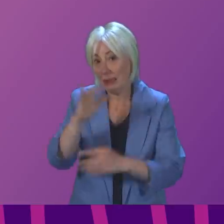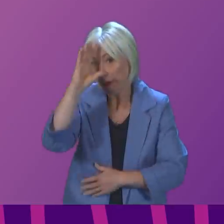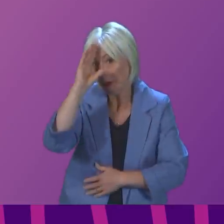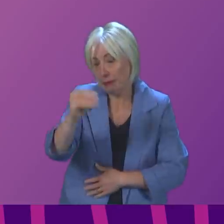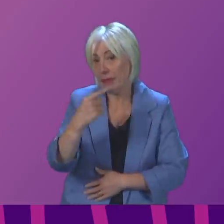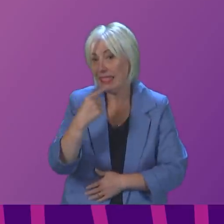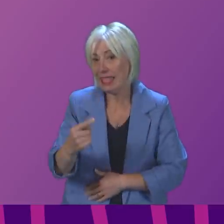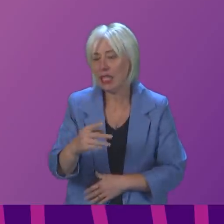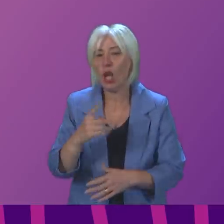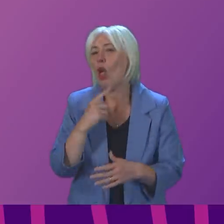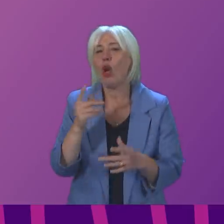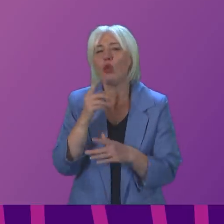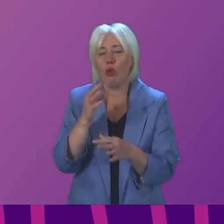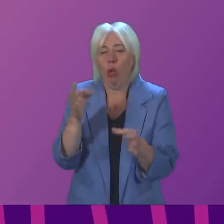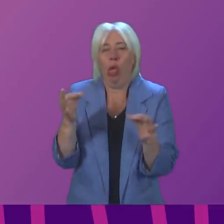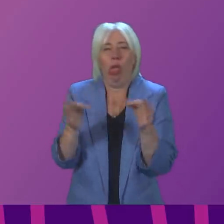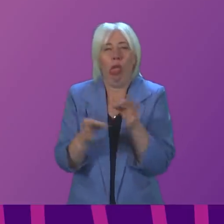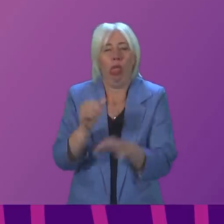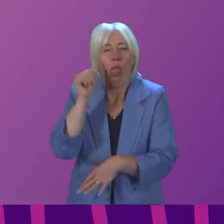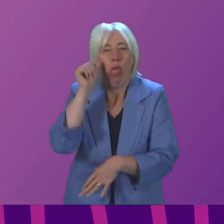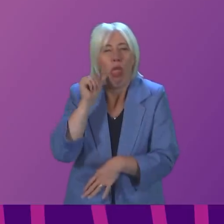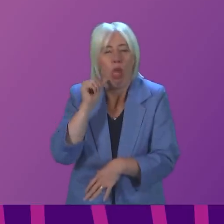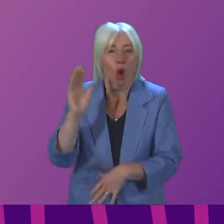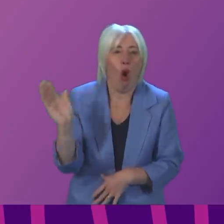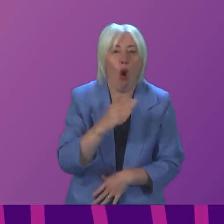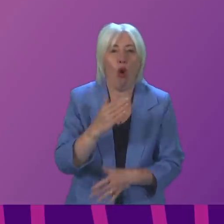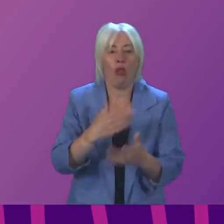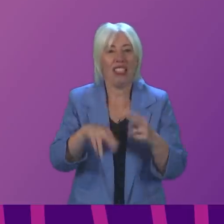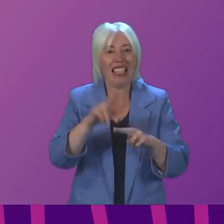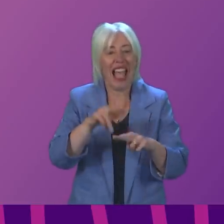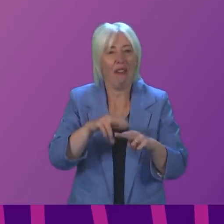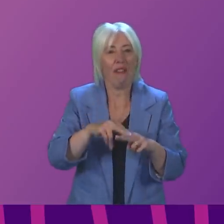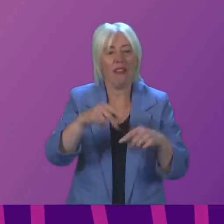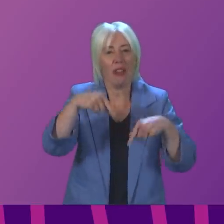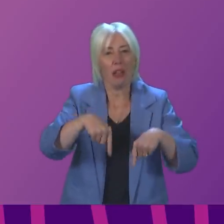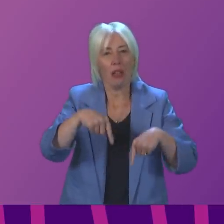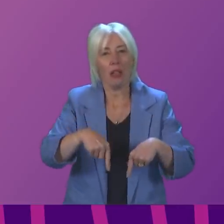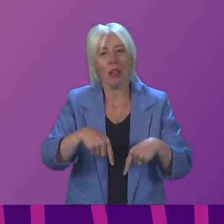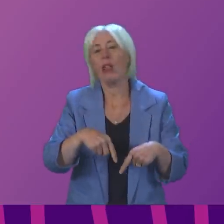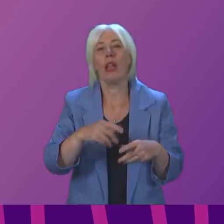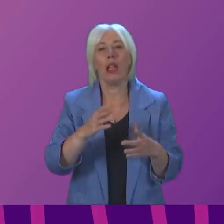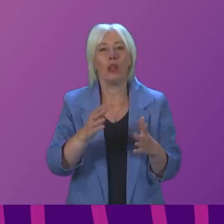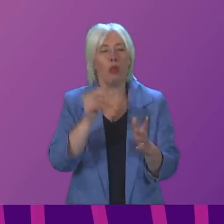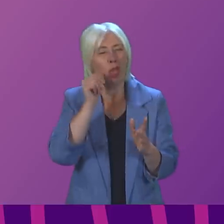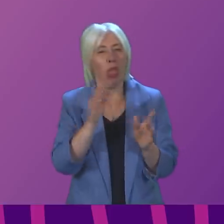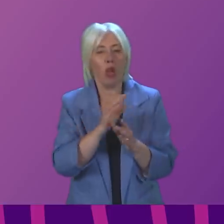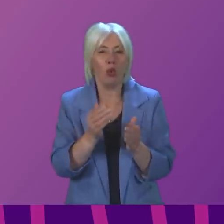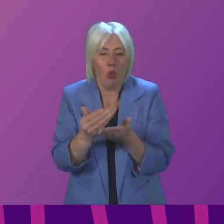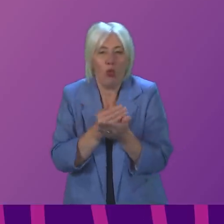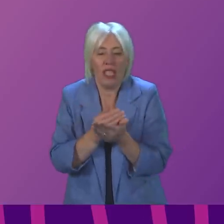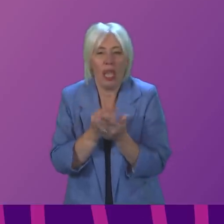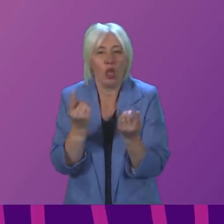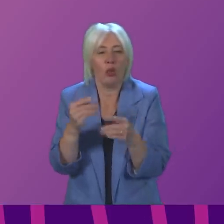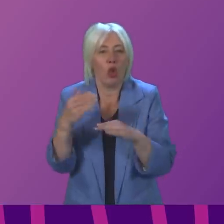Do not gaslight the entire staff base of the Cocoon Elizabeth University Hospital in order to protect the jobs of a few